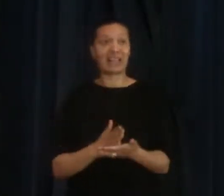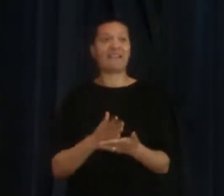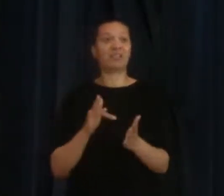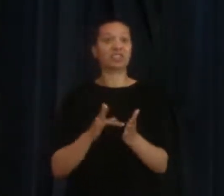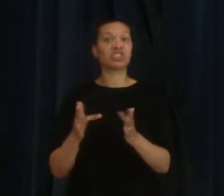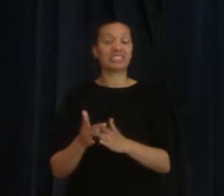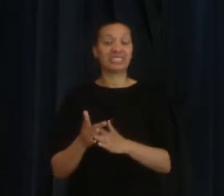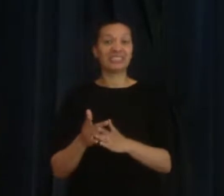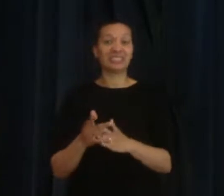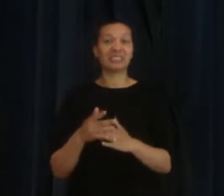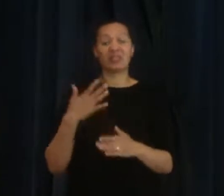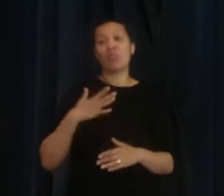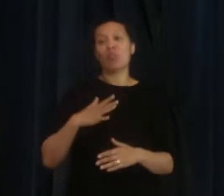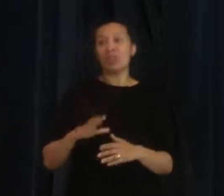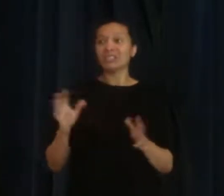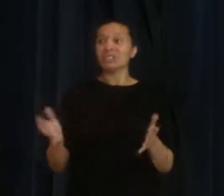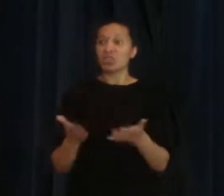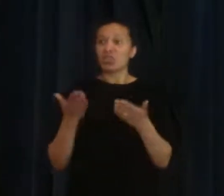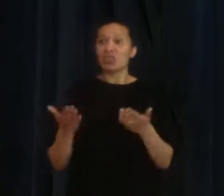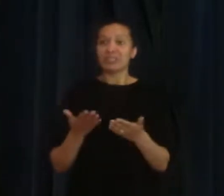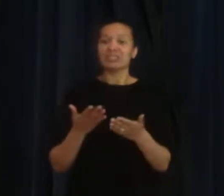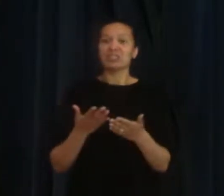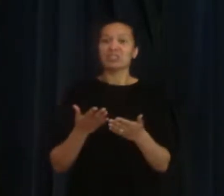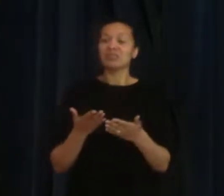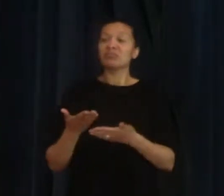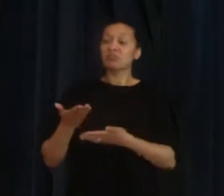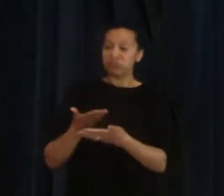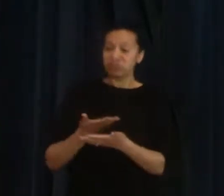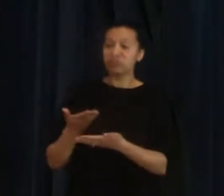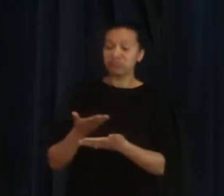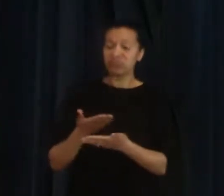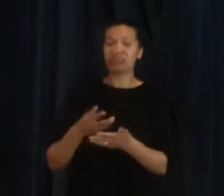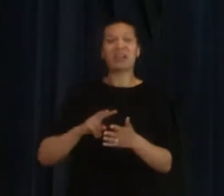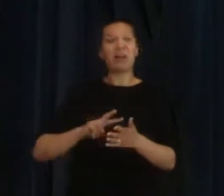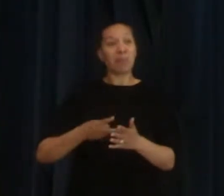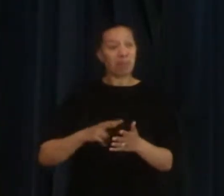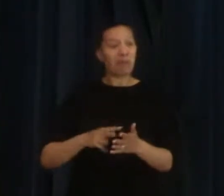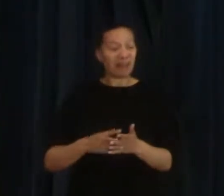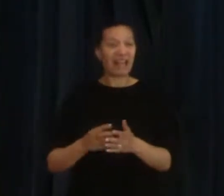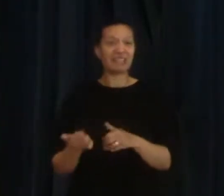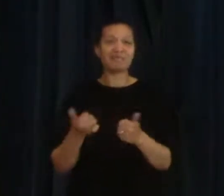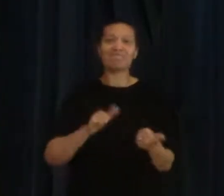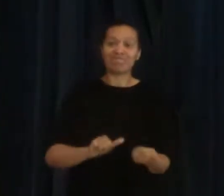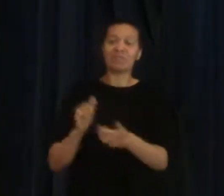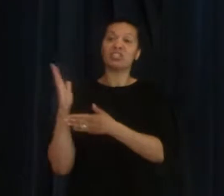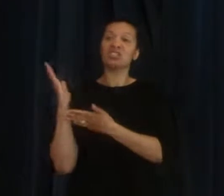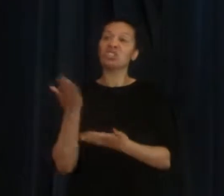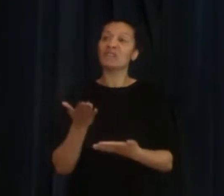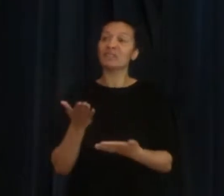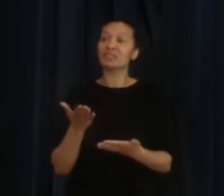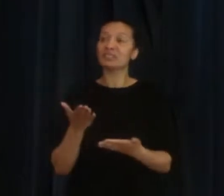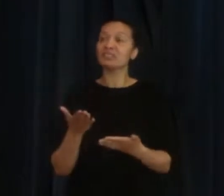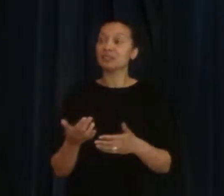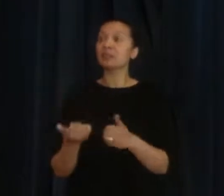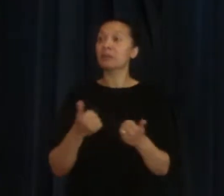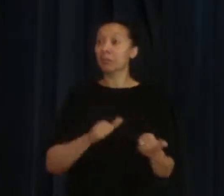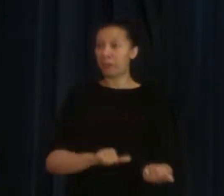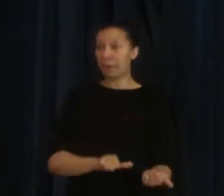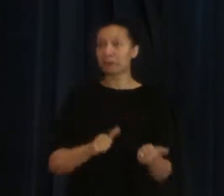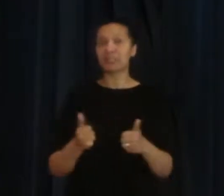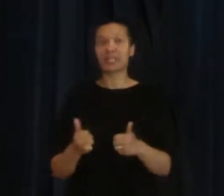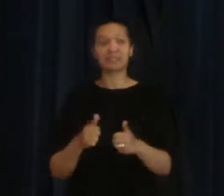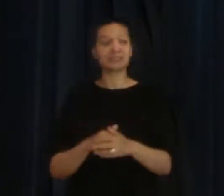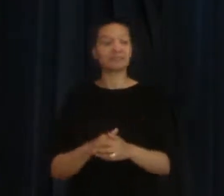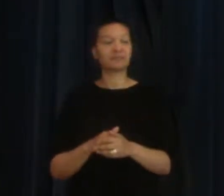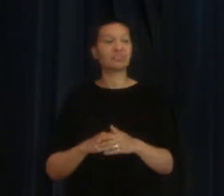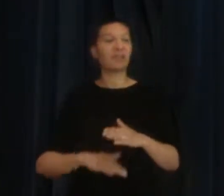Jesus, then can I encourage you to come and see me, because we'd love to plan in a baptismal service in the future. And we baptise